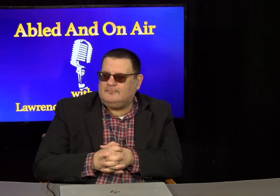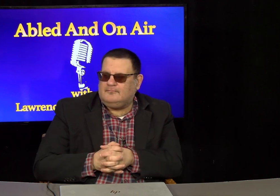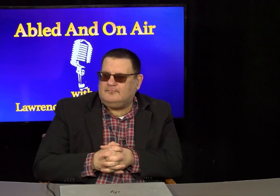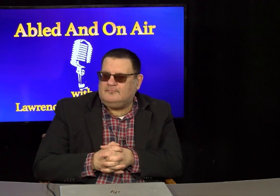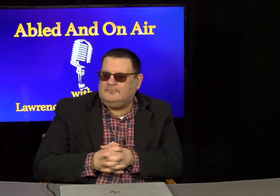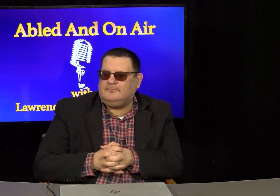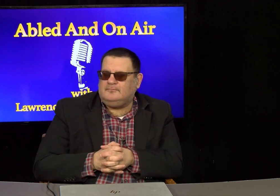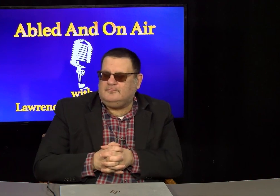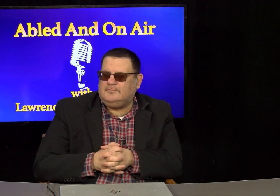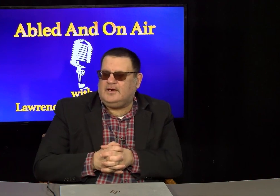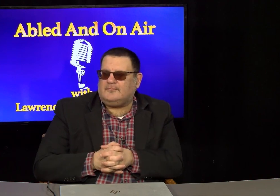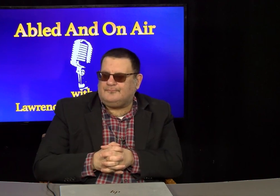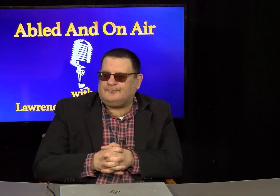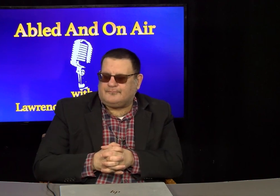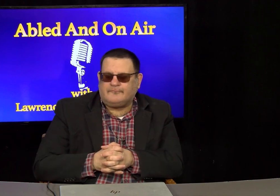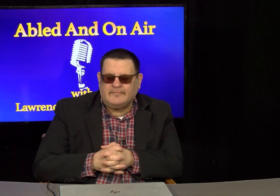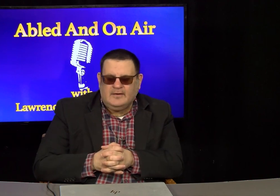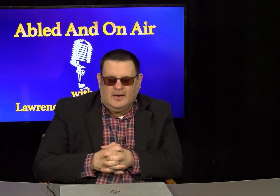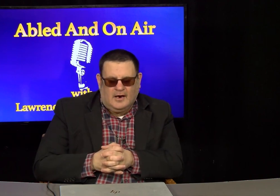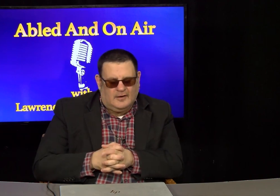Right. Yeah. Okay. Um,